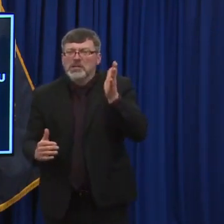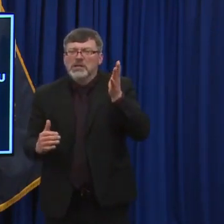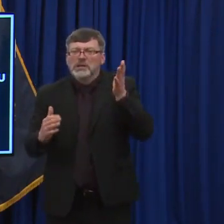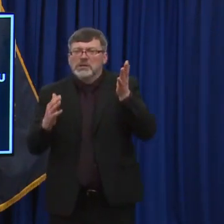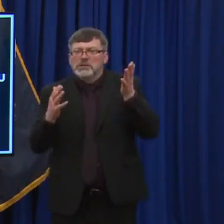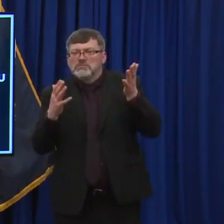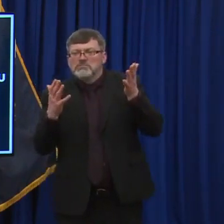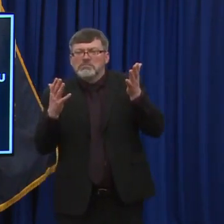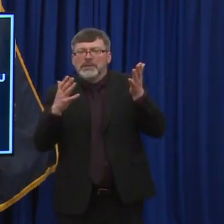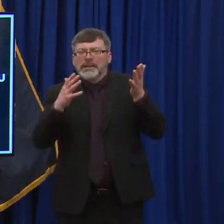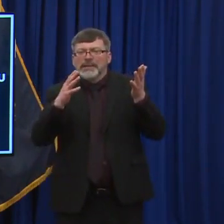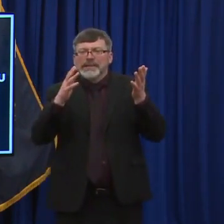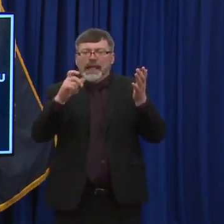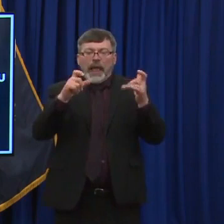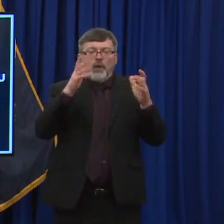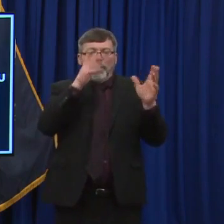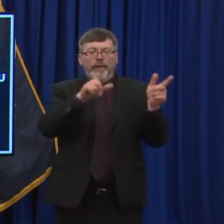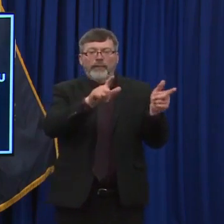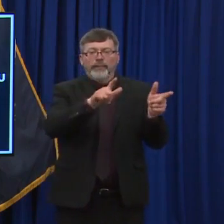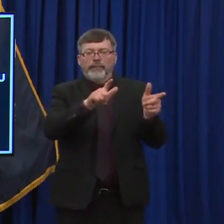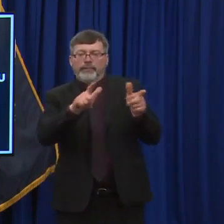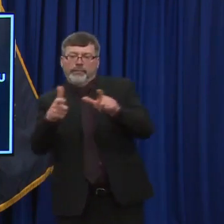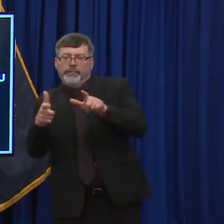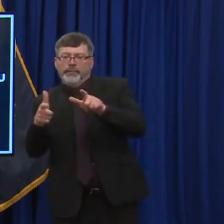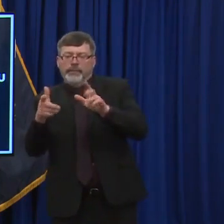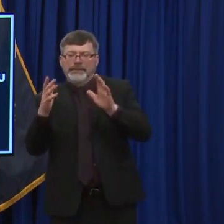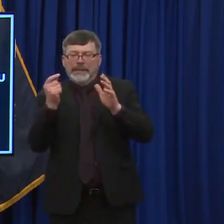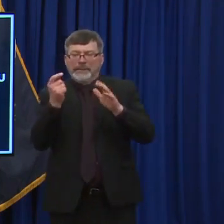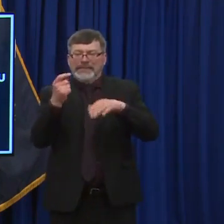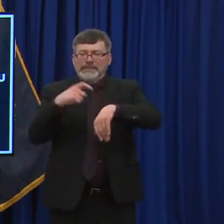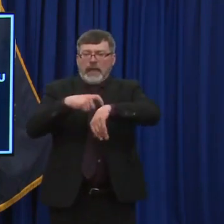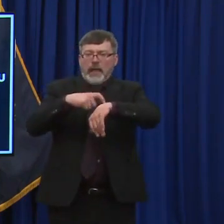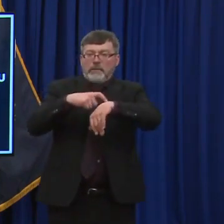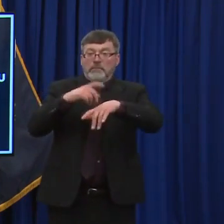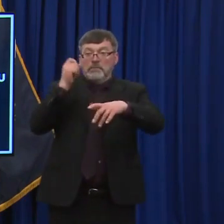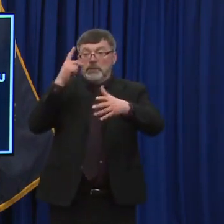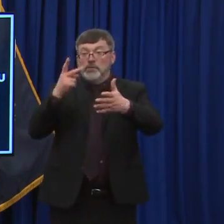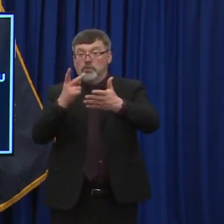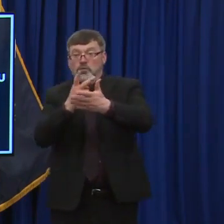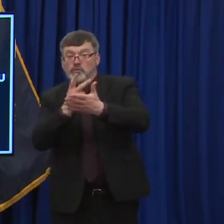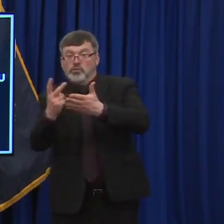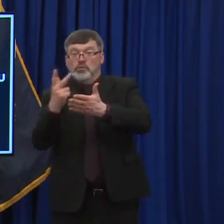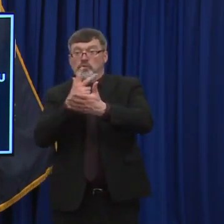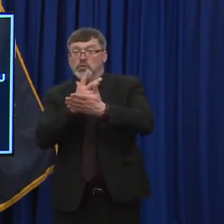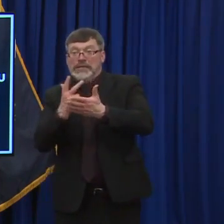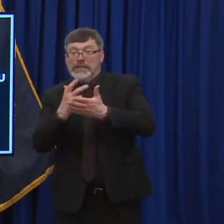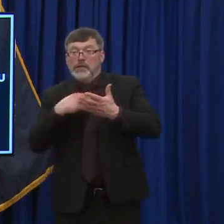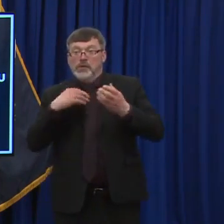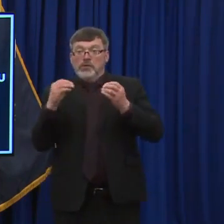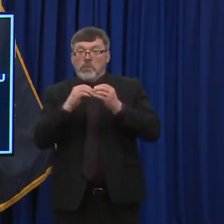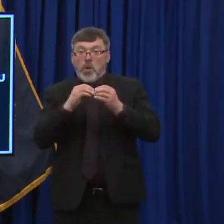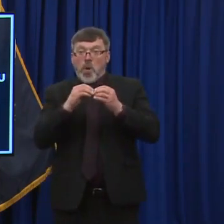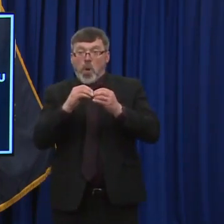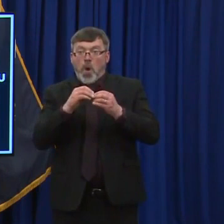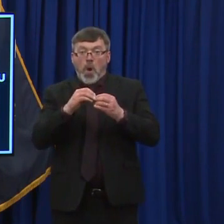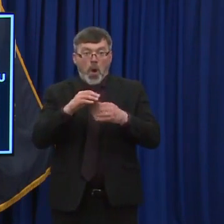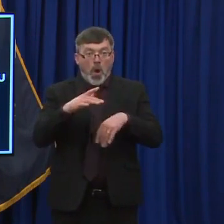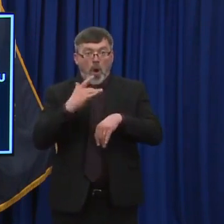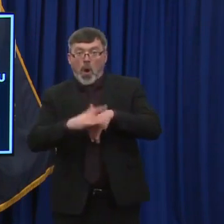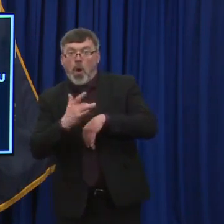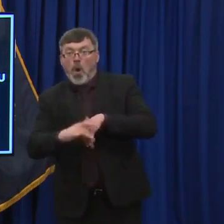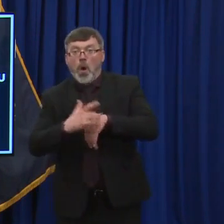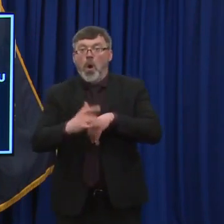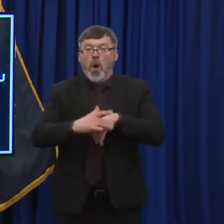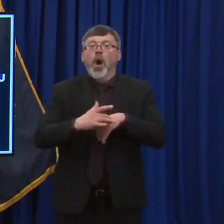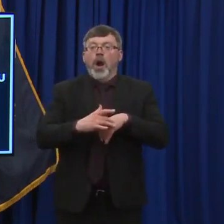hopefully as we start, start within the next few weeks, getting everybody into the system. This kind of dissection of this state's doing